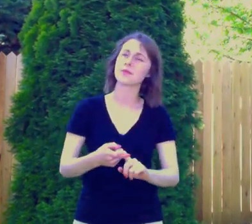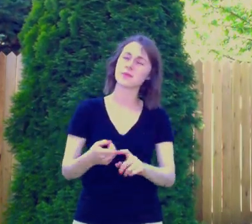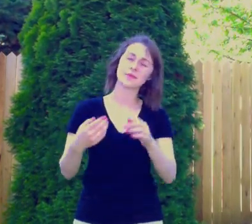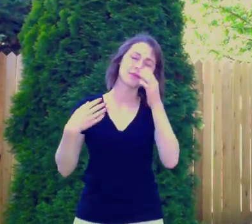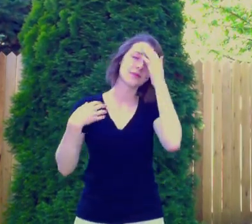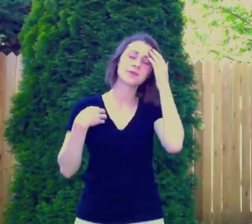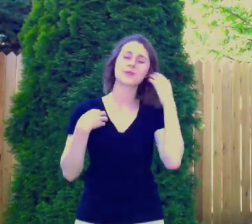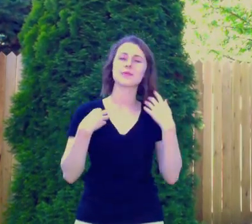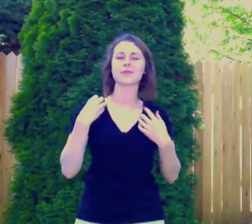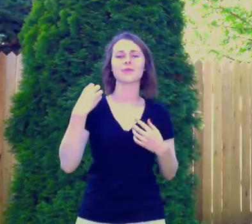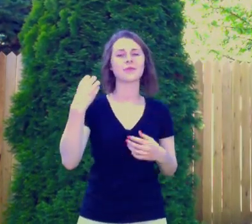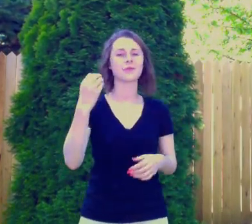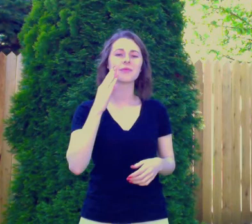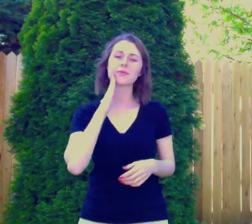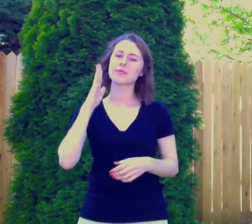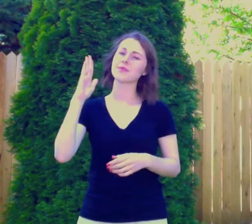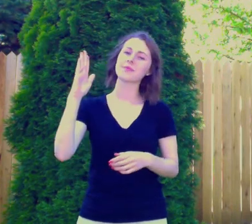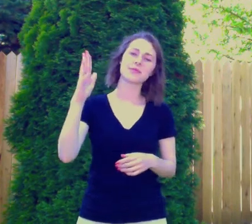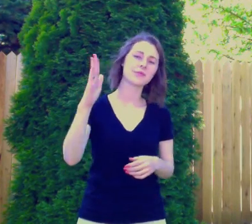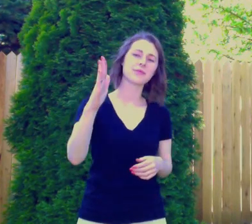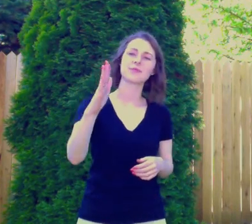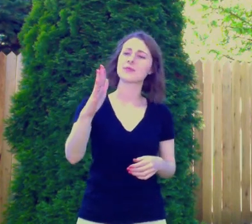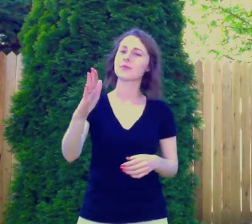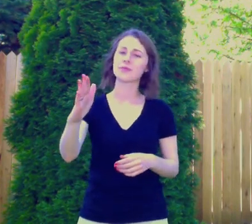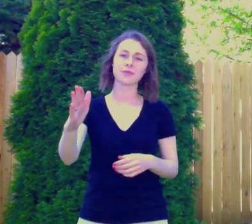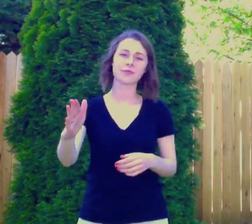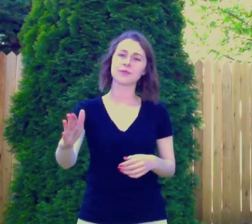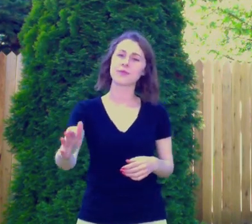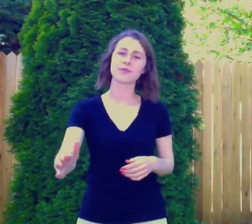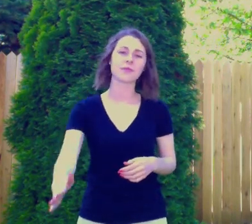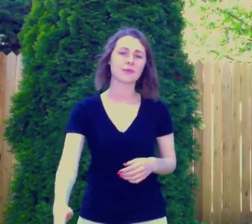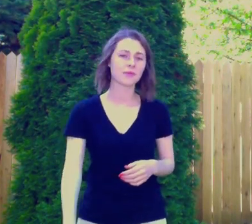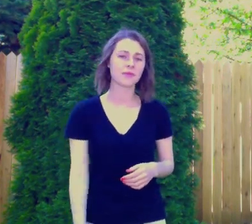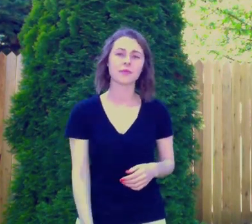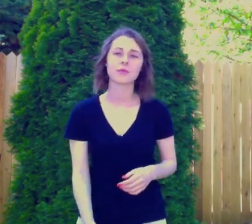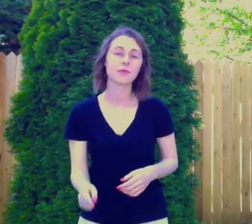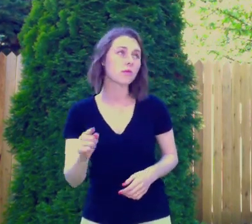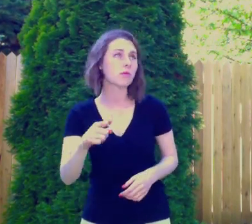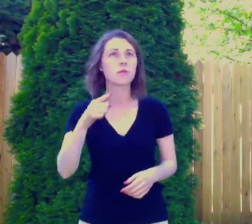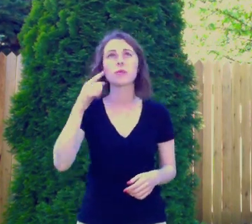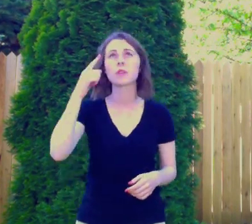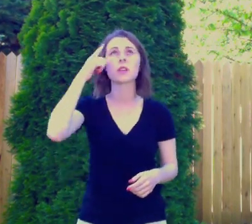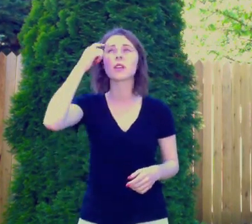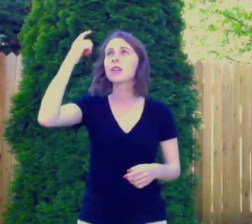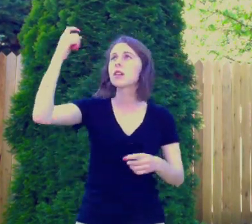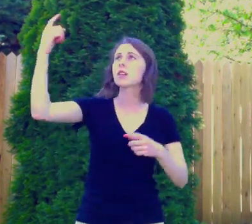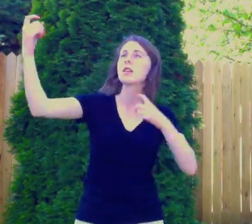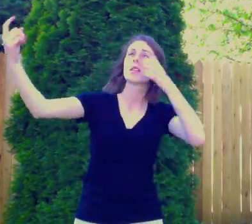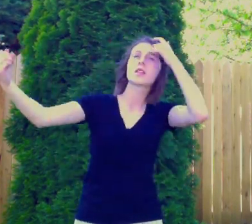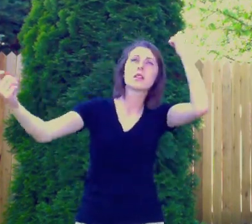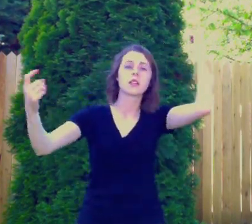you then nobody knows And all these words